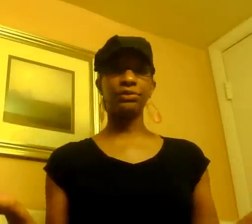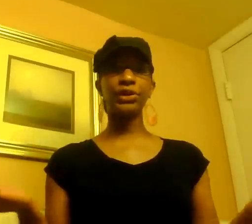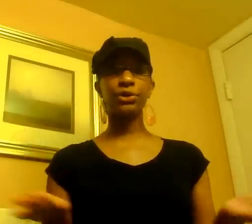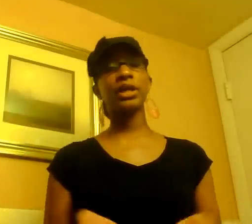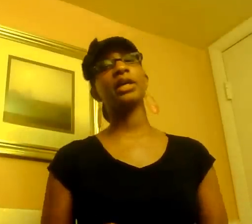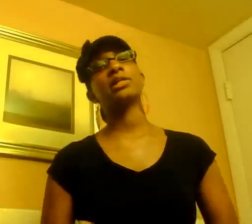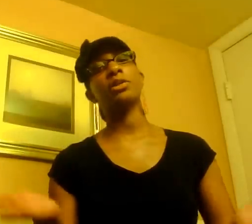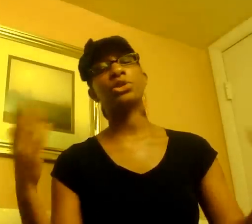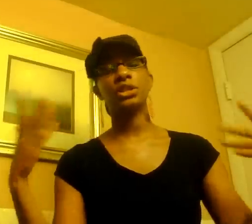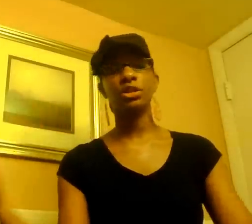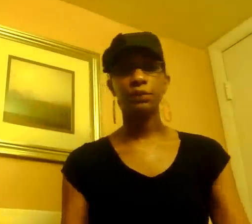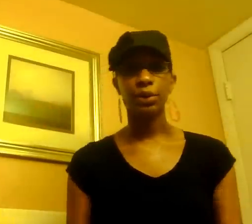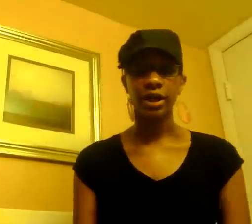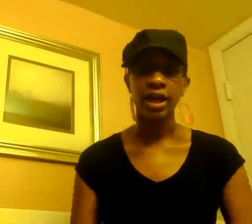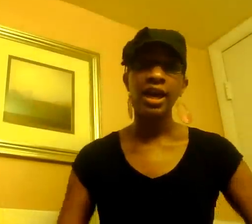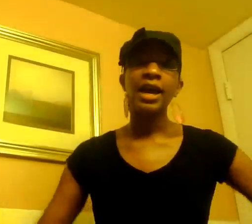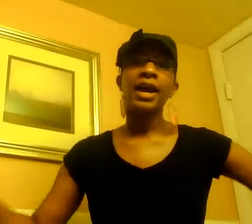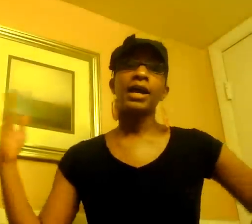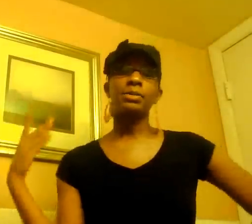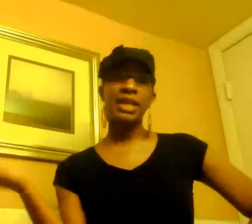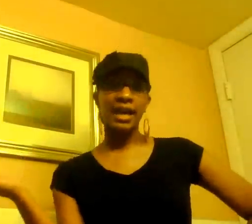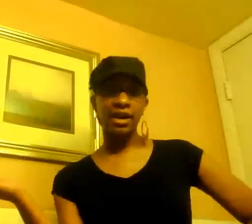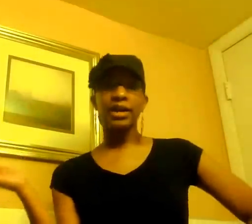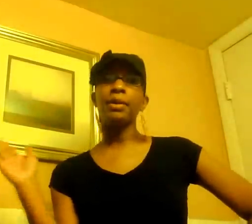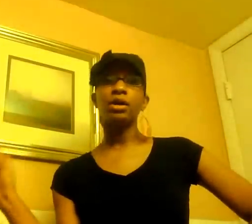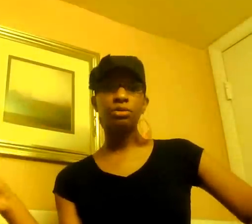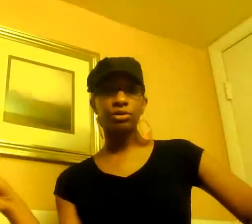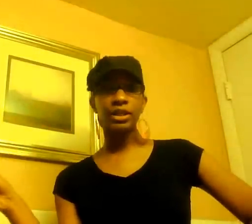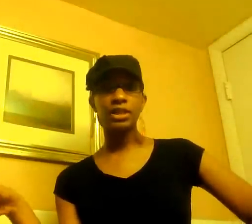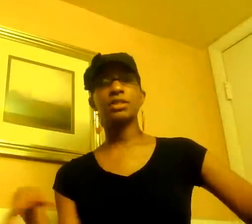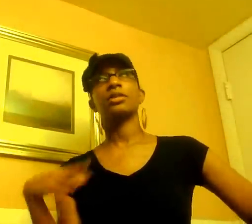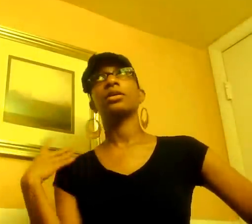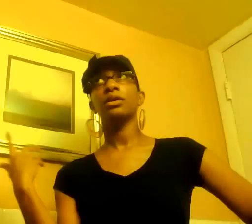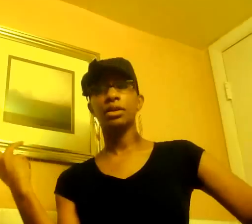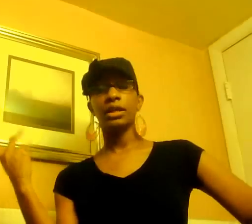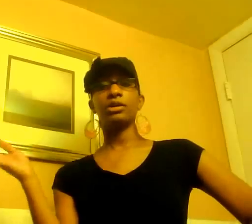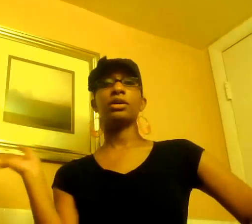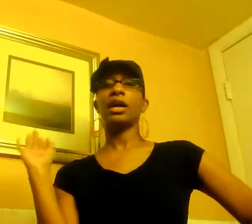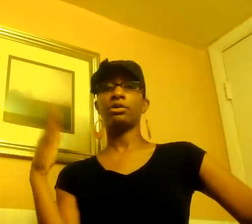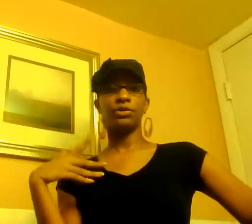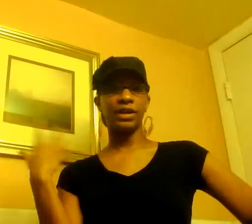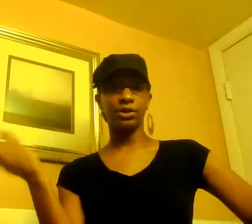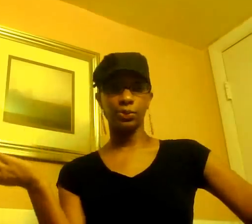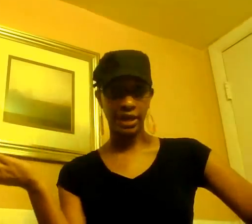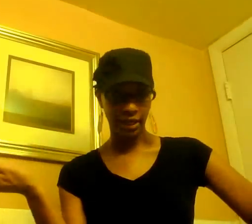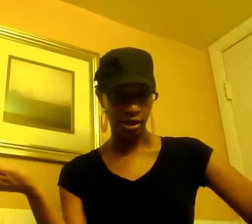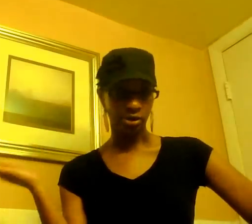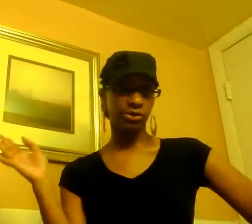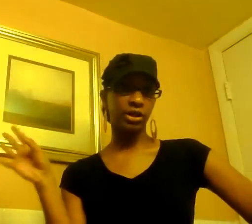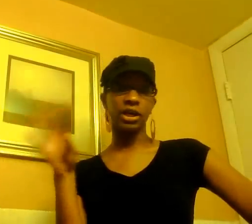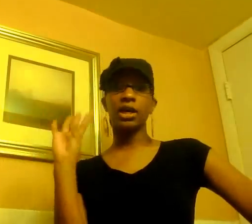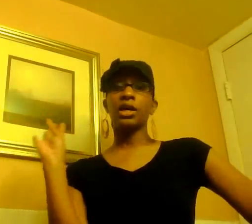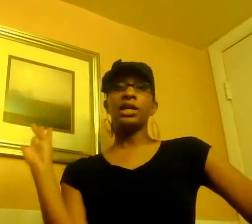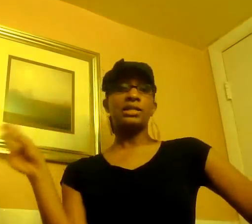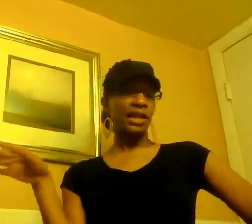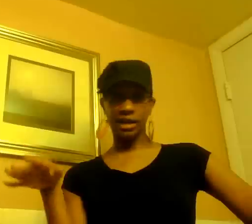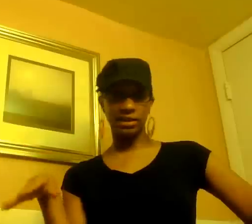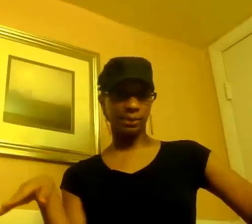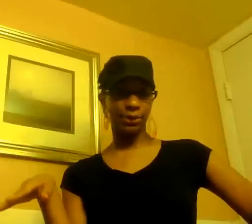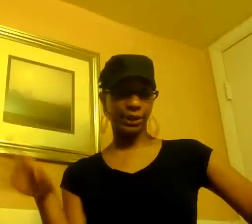i review it so i'm just getting off work and i'm tired and i'm hungry oh y'all know i don't know if y'all know when i get hungry it's not it's not pretty